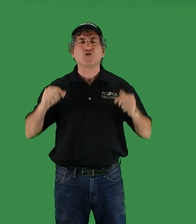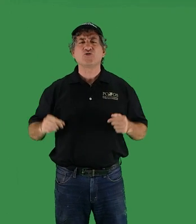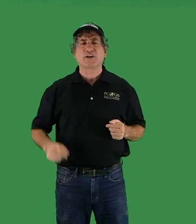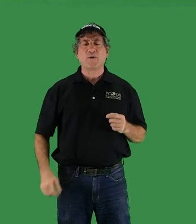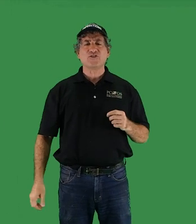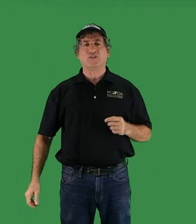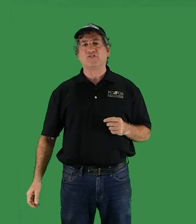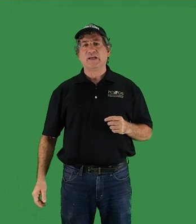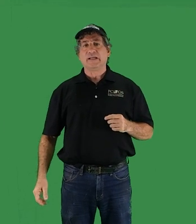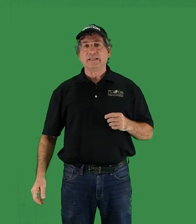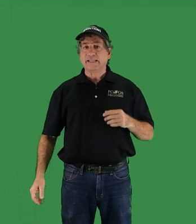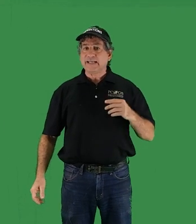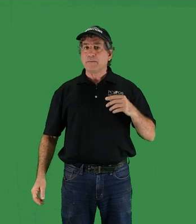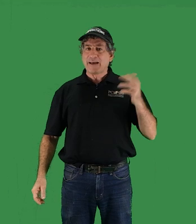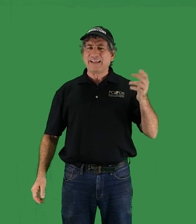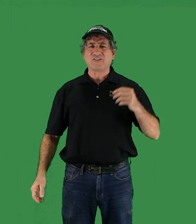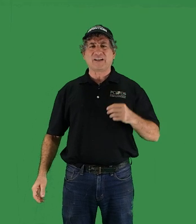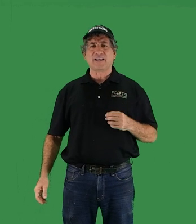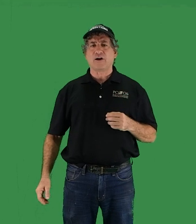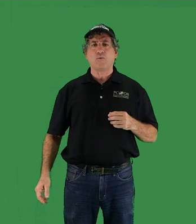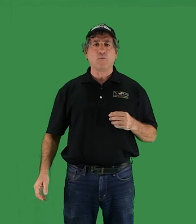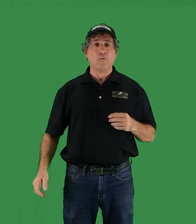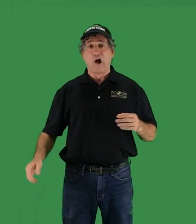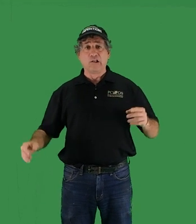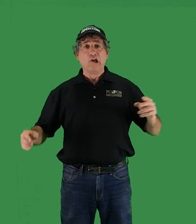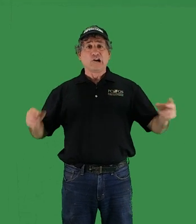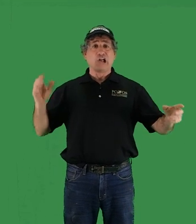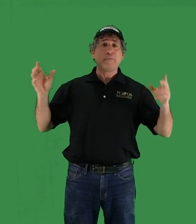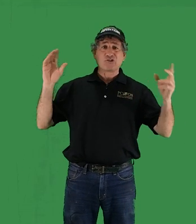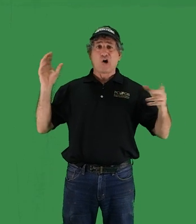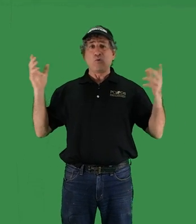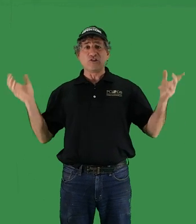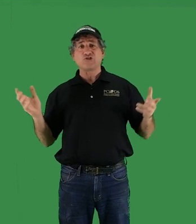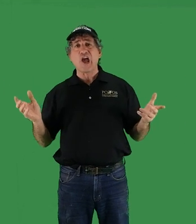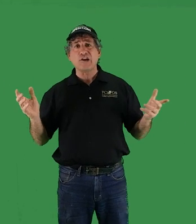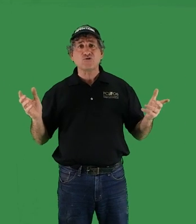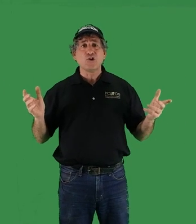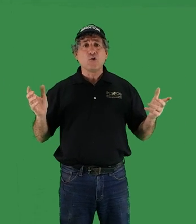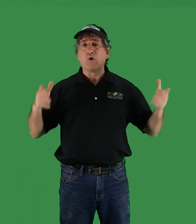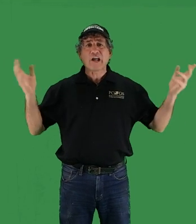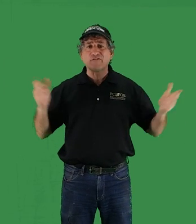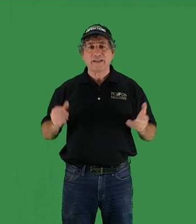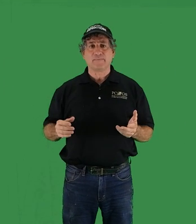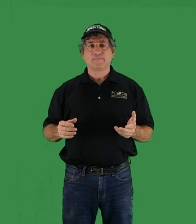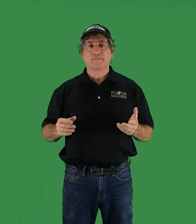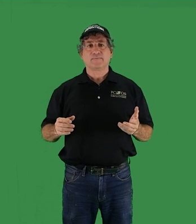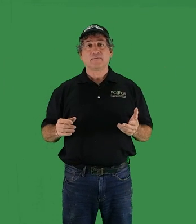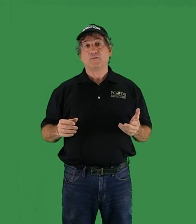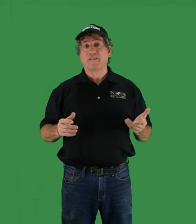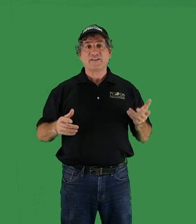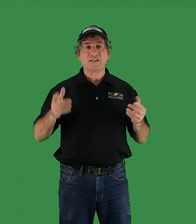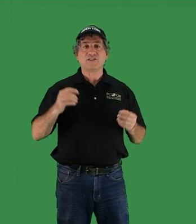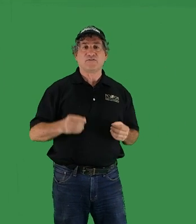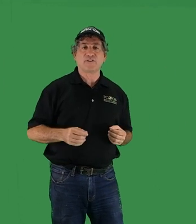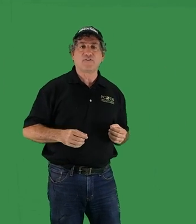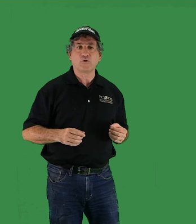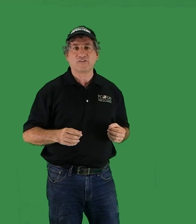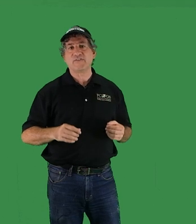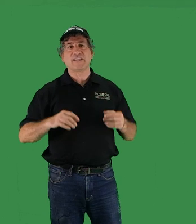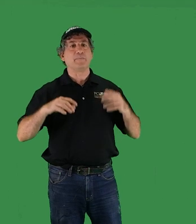two generations, leading many to declare, well, climates always change, what of it? Well, that's easy for the folks living in the